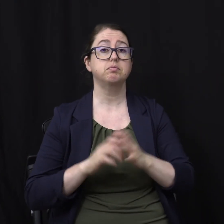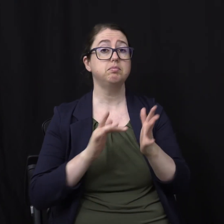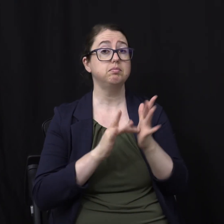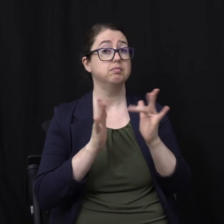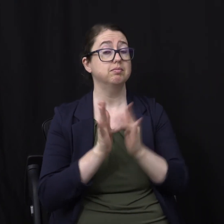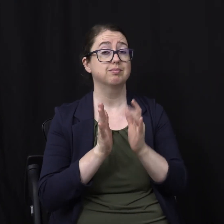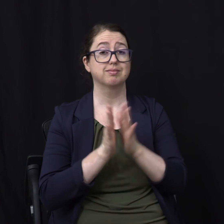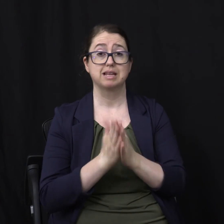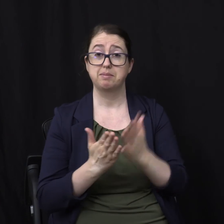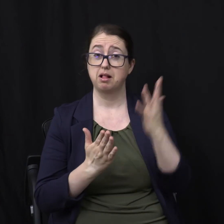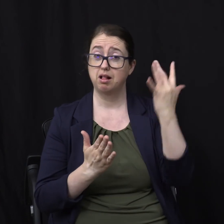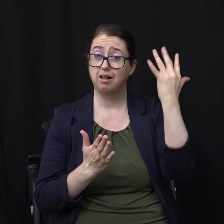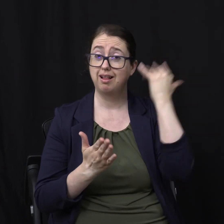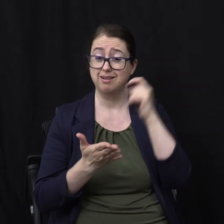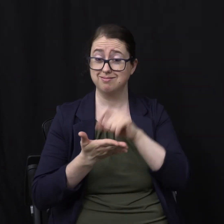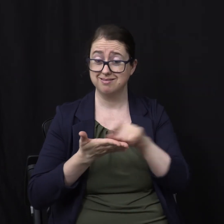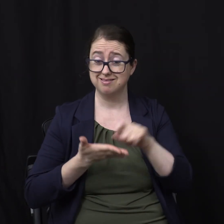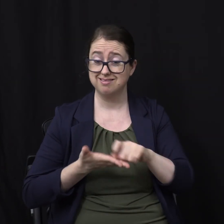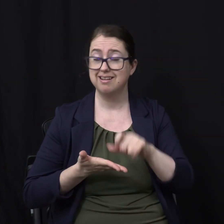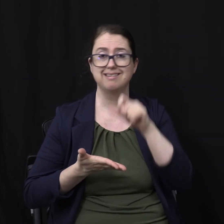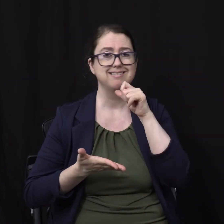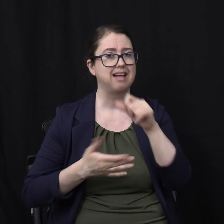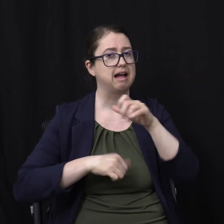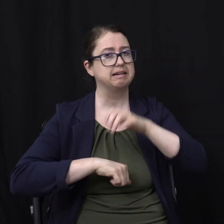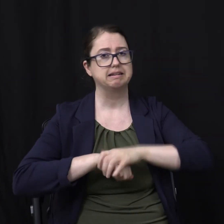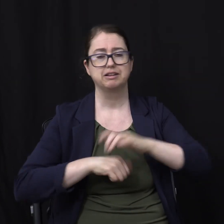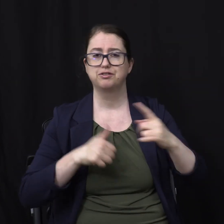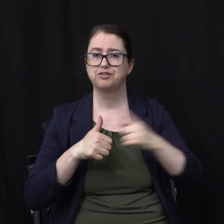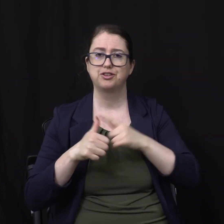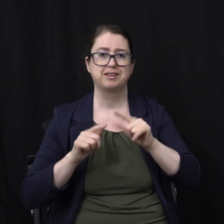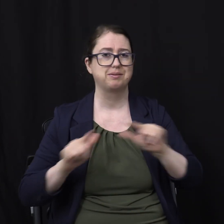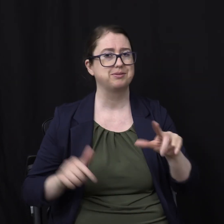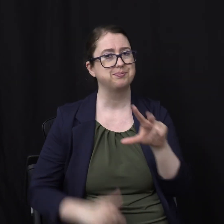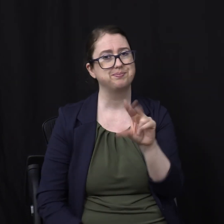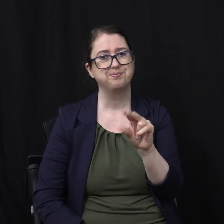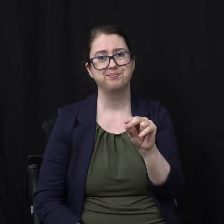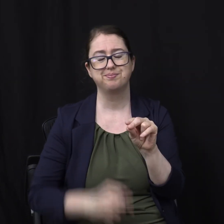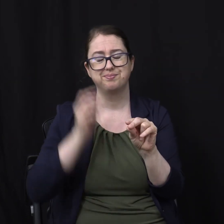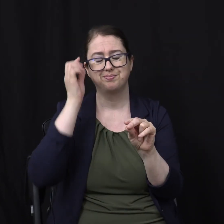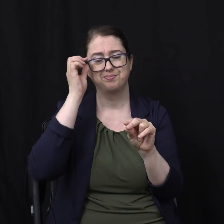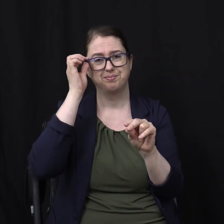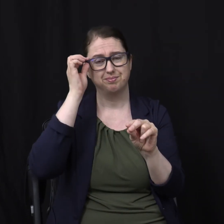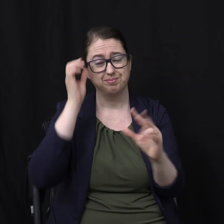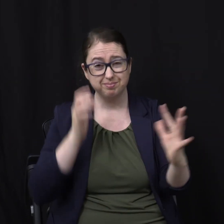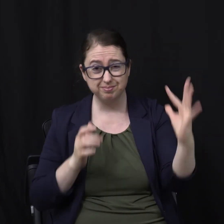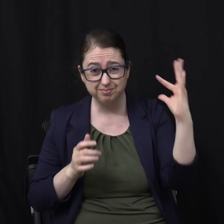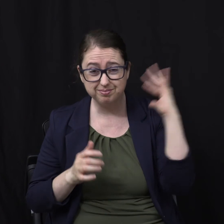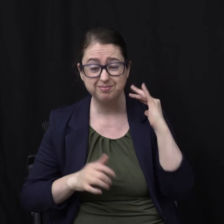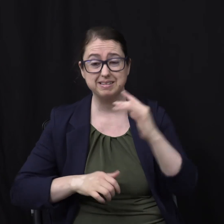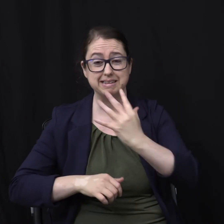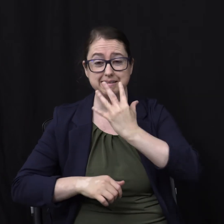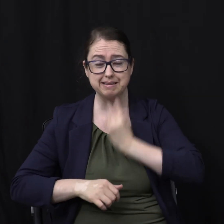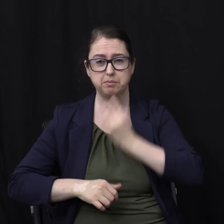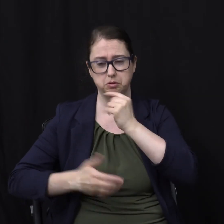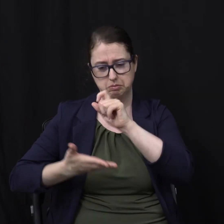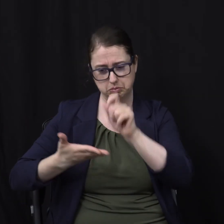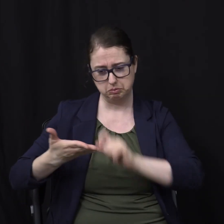the Bible Was not English And there's just no good English word For the Hebrew and Greek Words used here